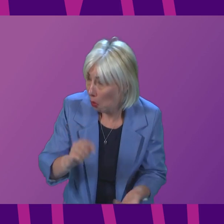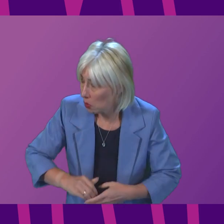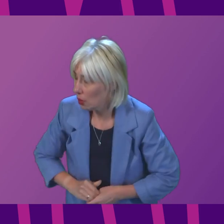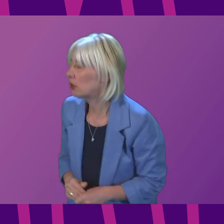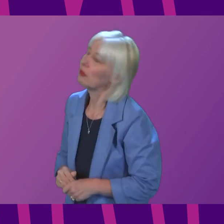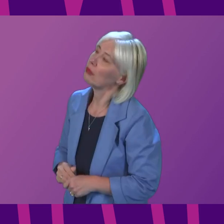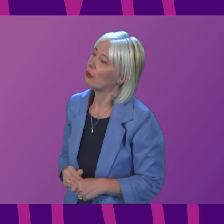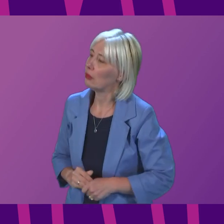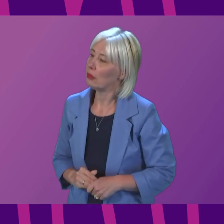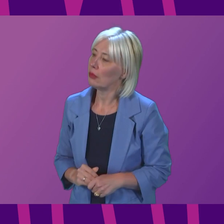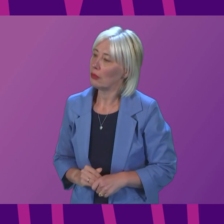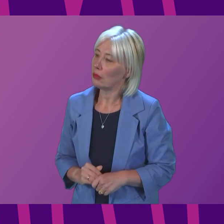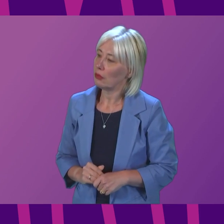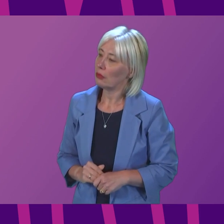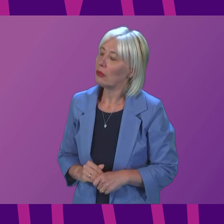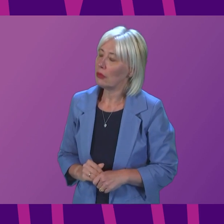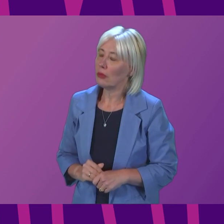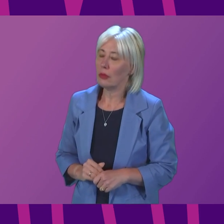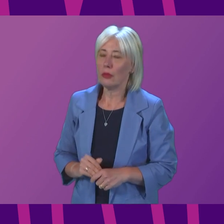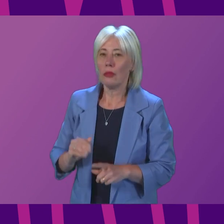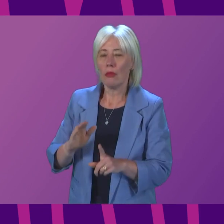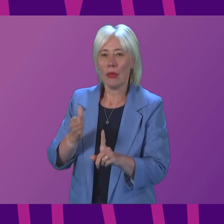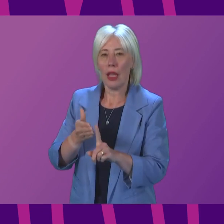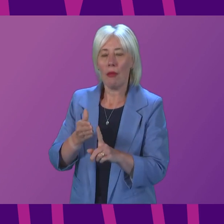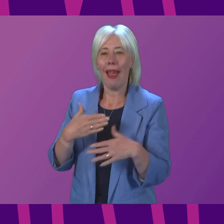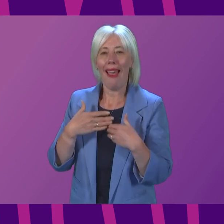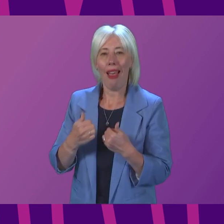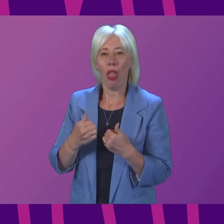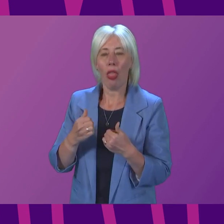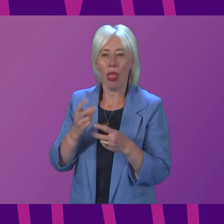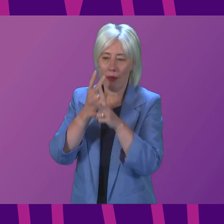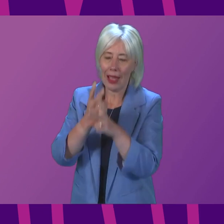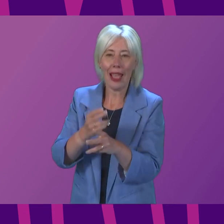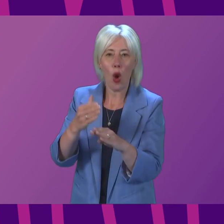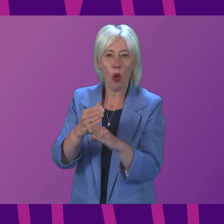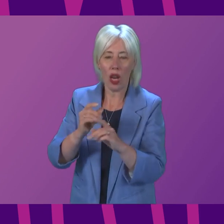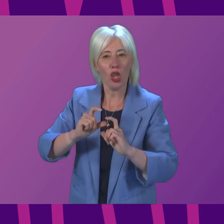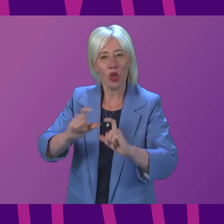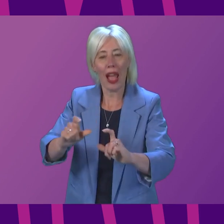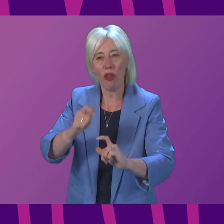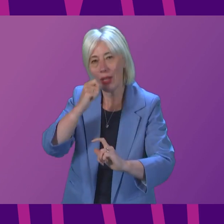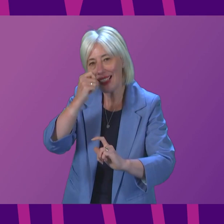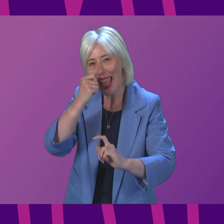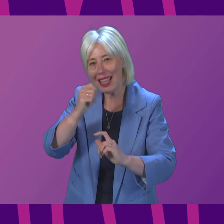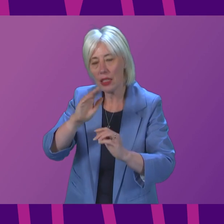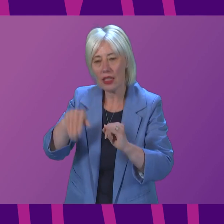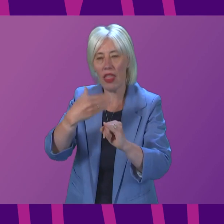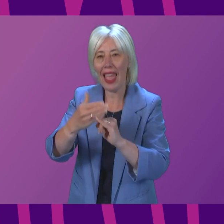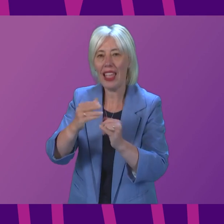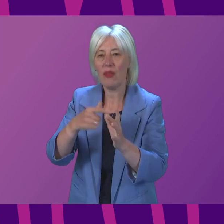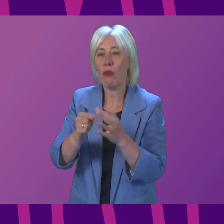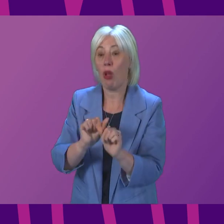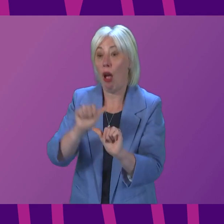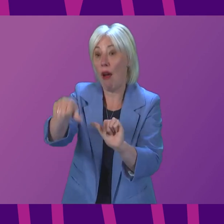Firstly, it is our intention that health and care workers will be advised to continue testing after the end of April. That is